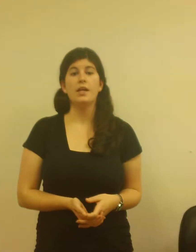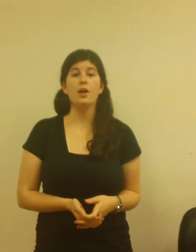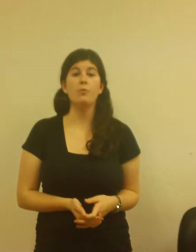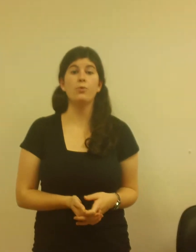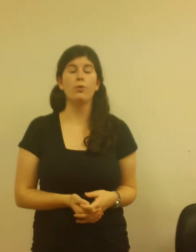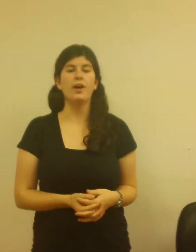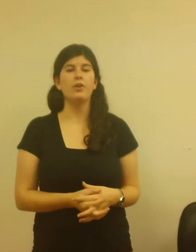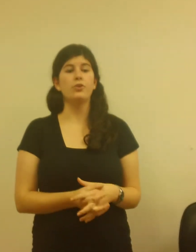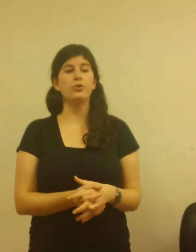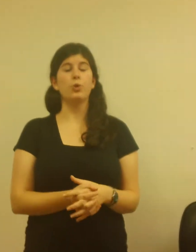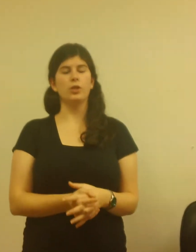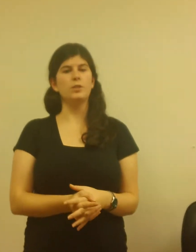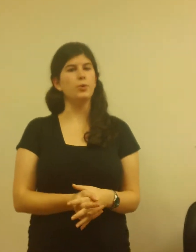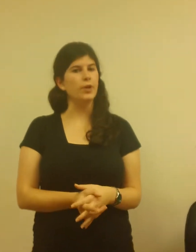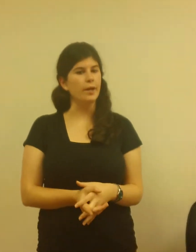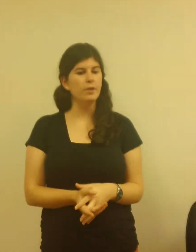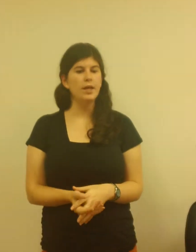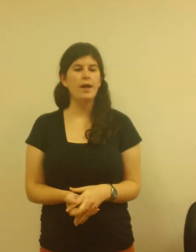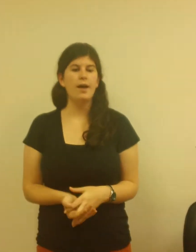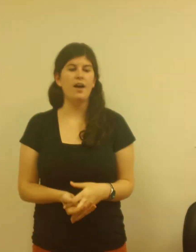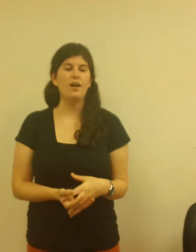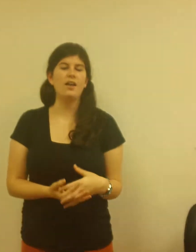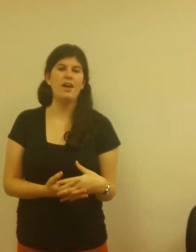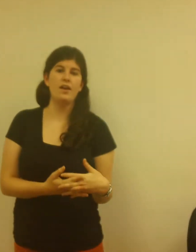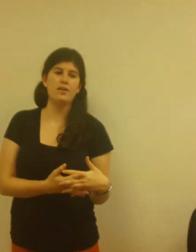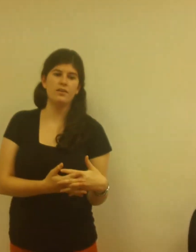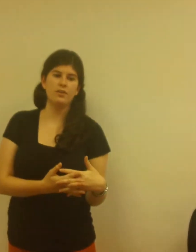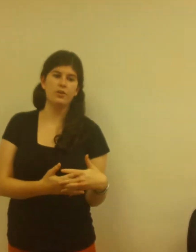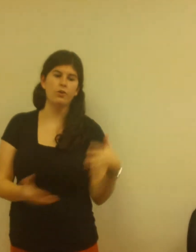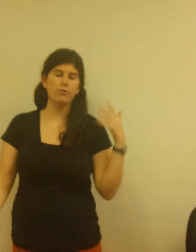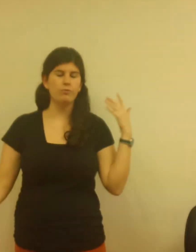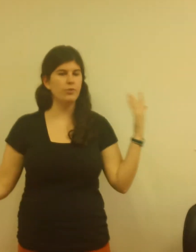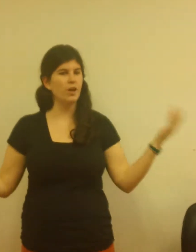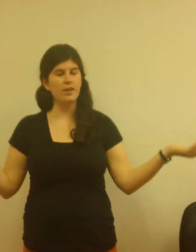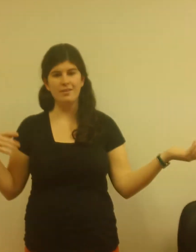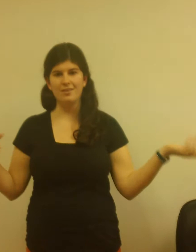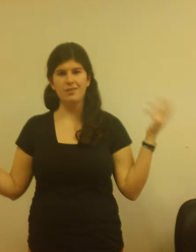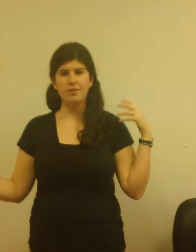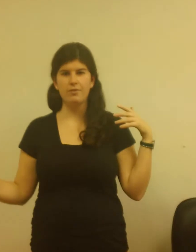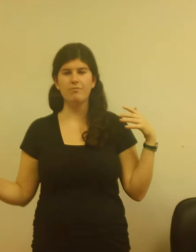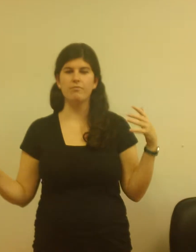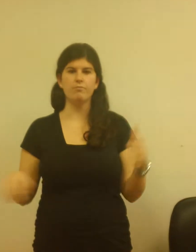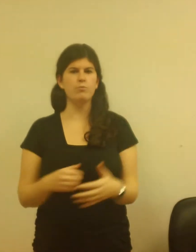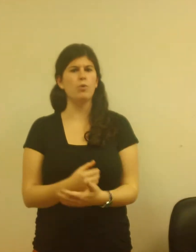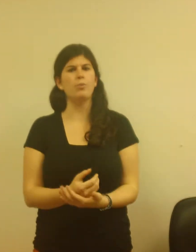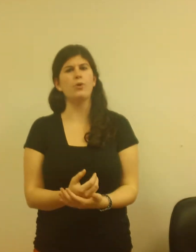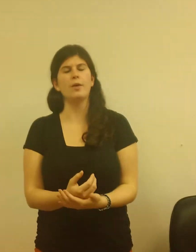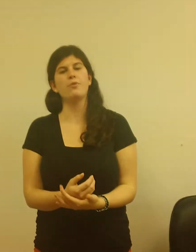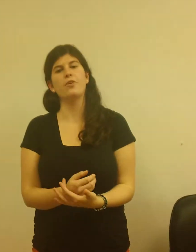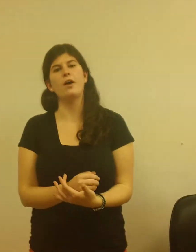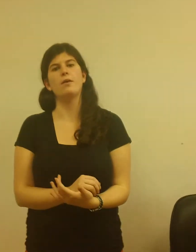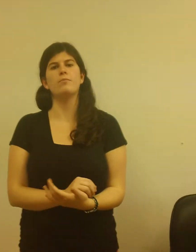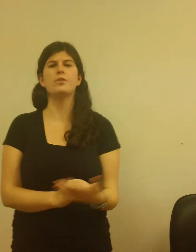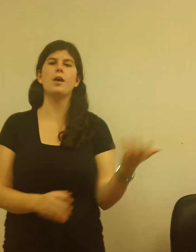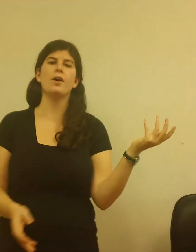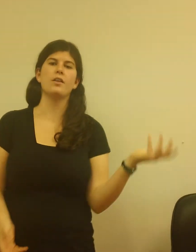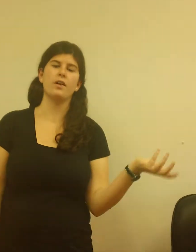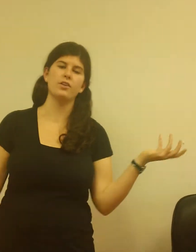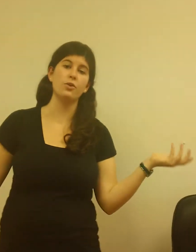Caribou rolled out a new loyalty program and, you know, we've already seen these mobile programs from Starbucks, Dunkin'